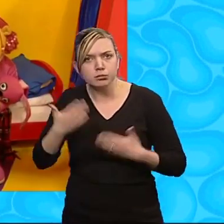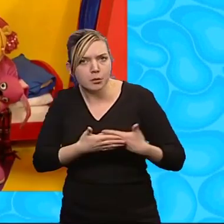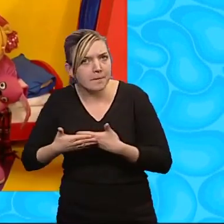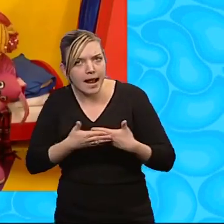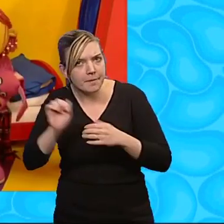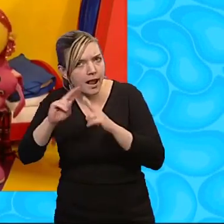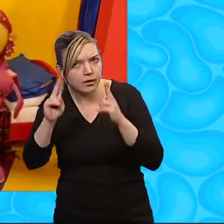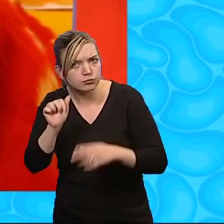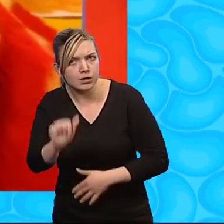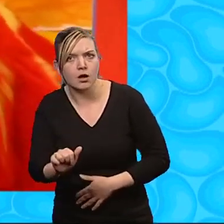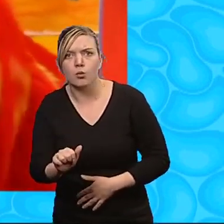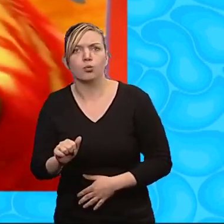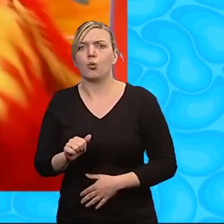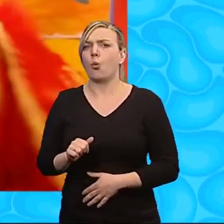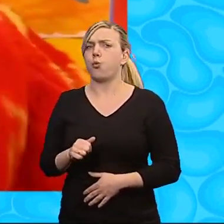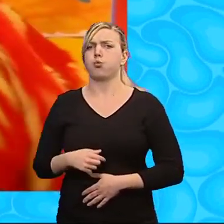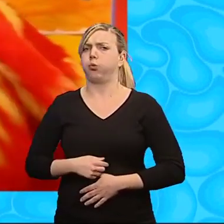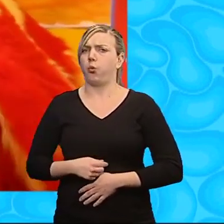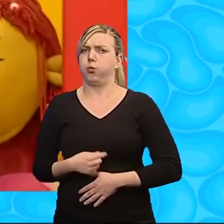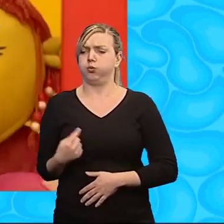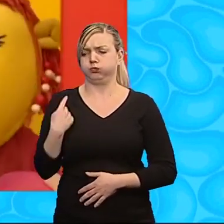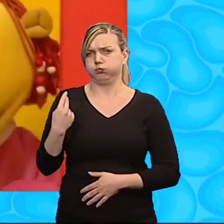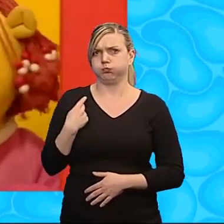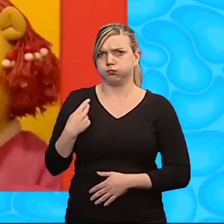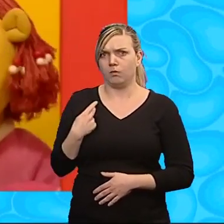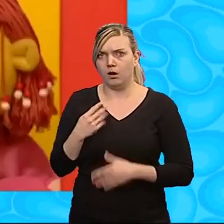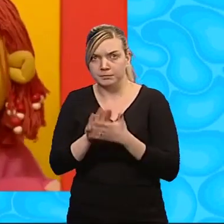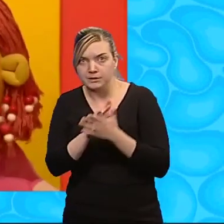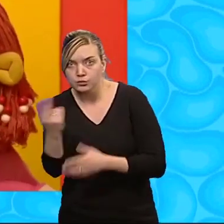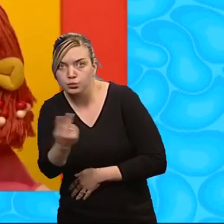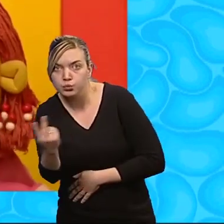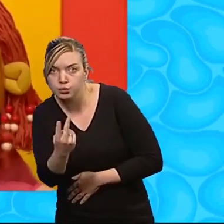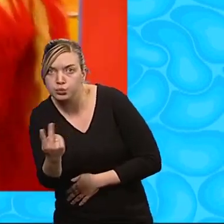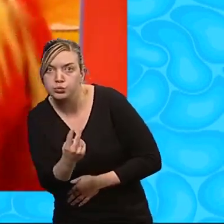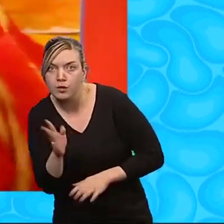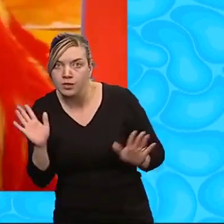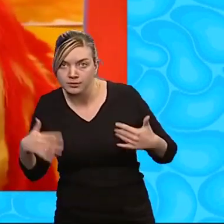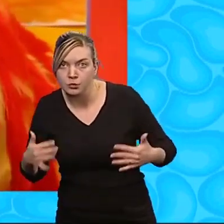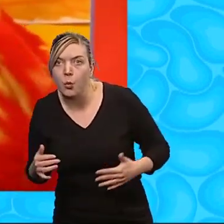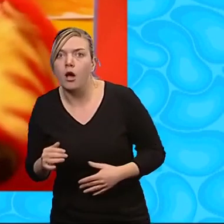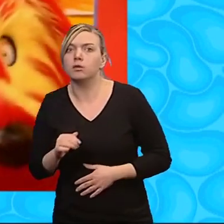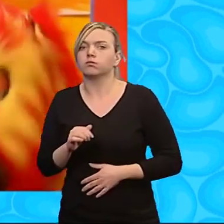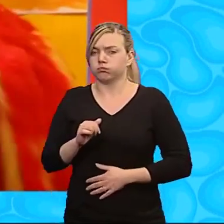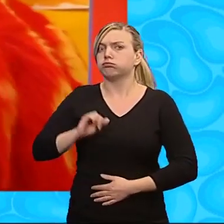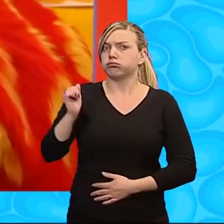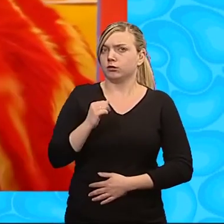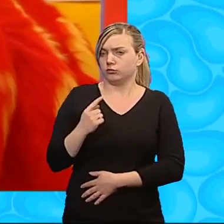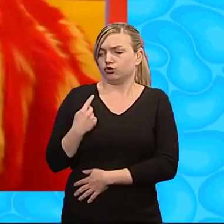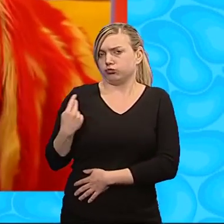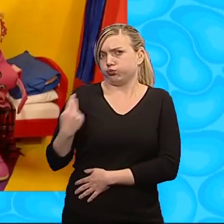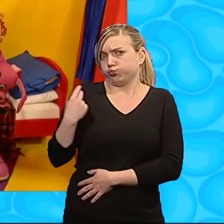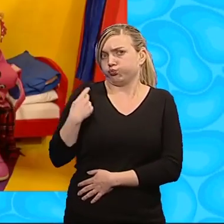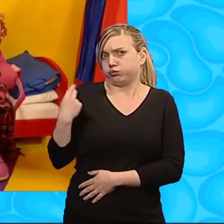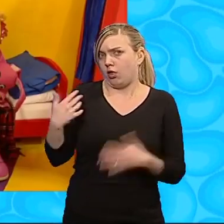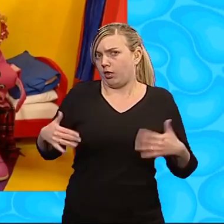his house, does he? Max? Oh no. So there's just you and Max in your house? Yep. Just me and Max.